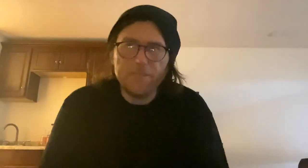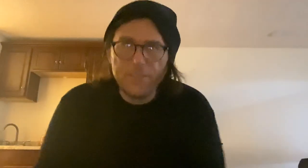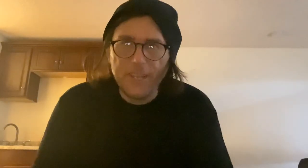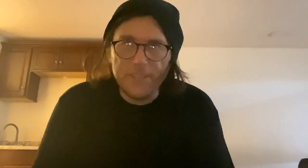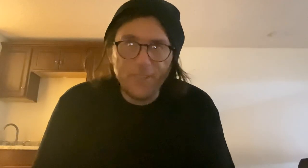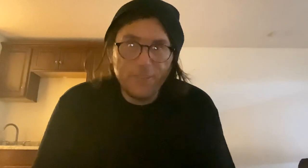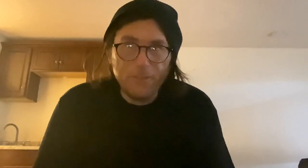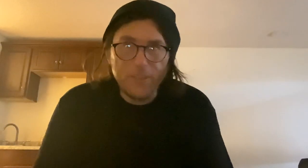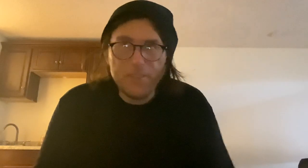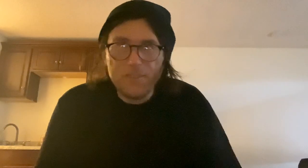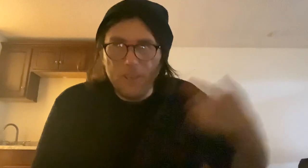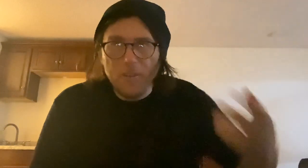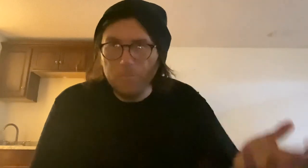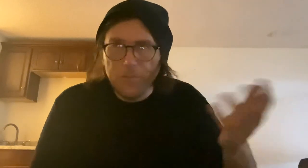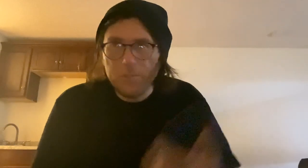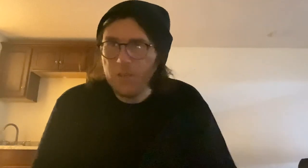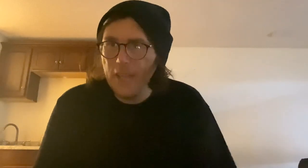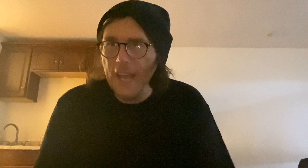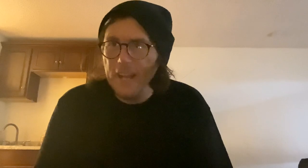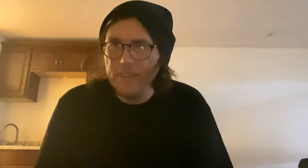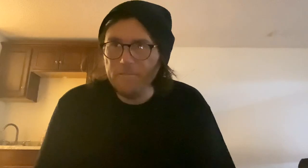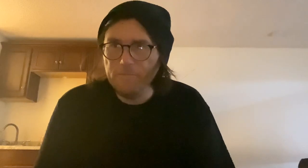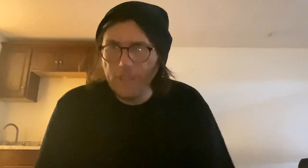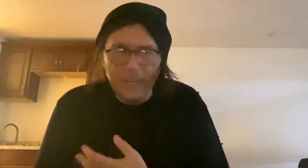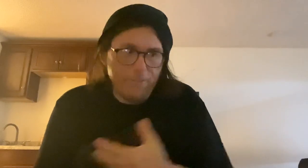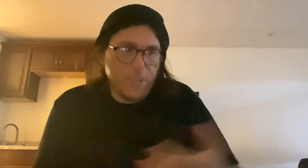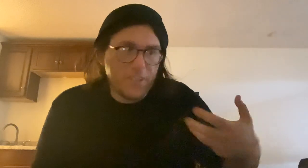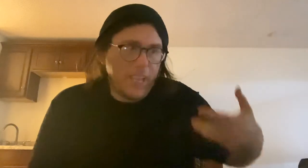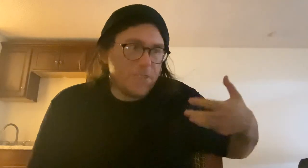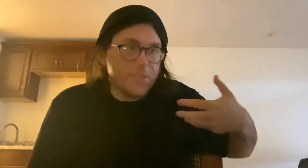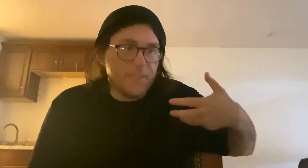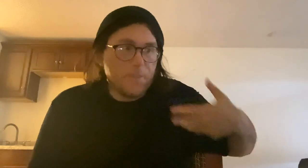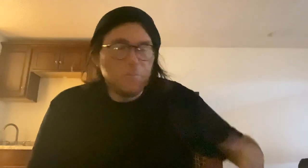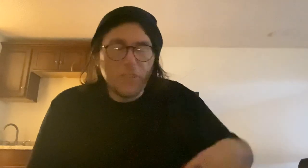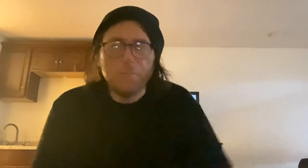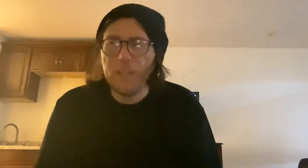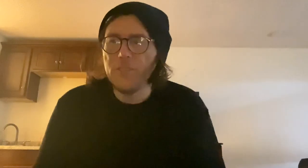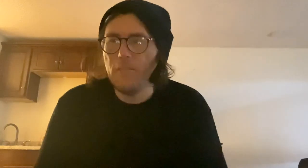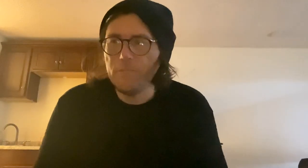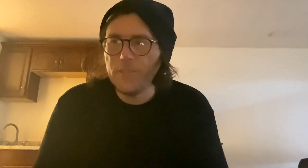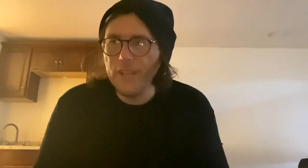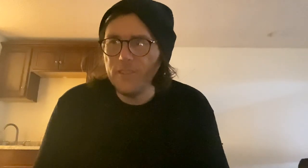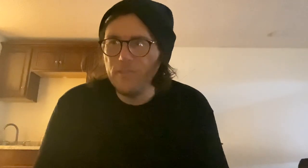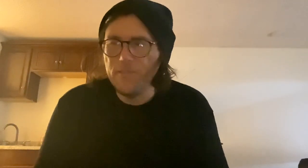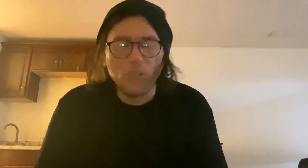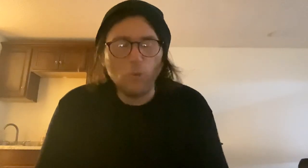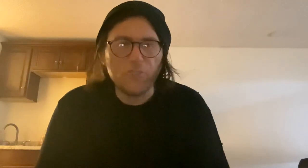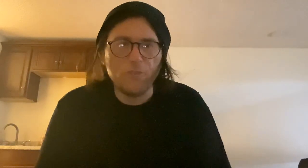decided to do this, especially advertising agencies, because they've decided to do it as a quick, dirty